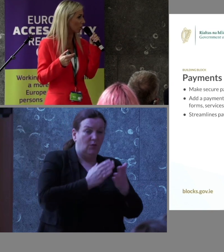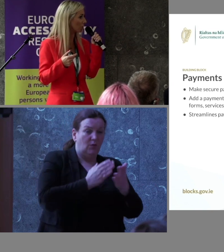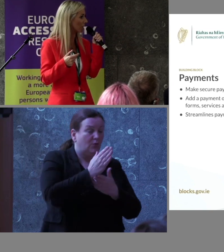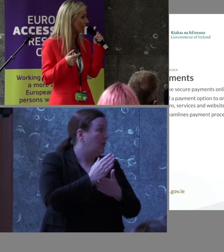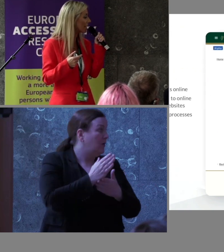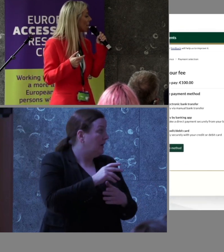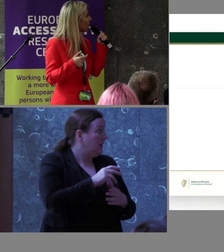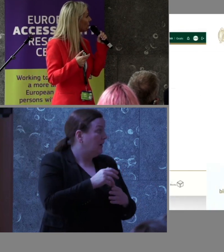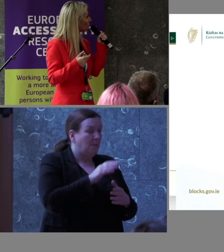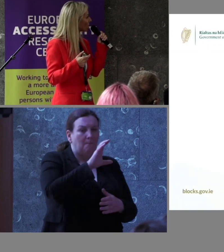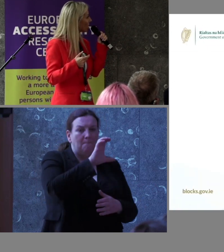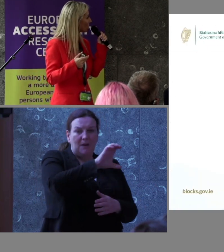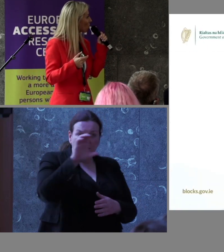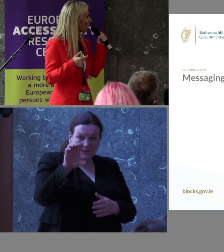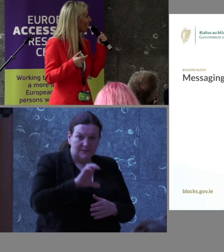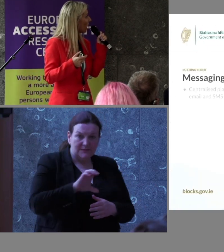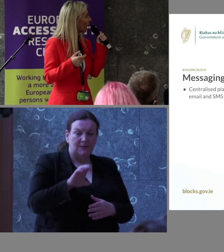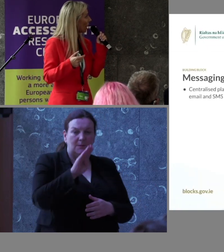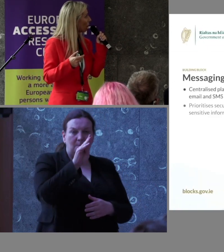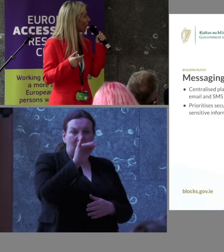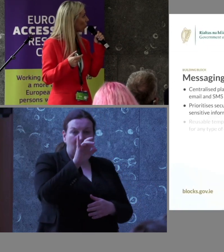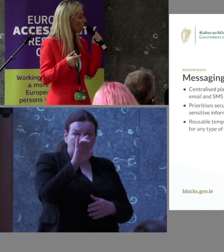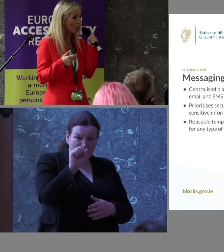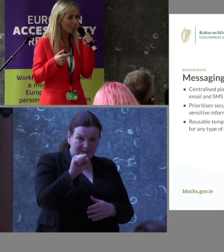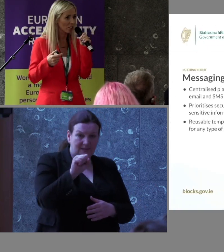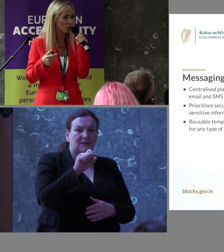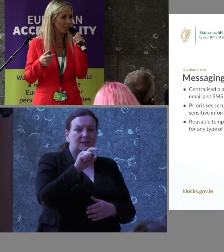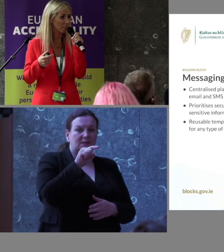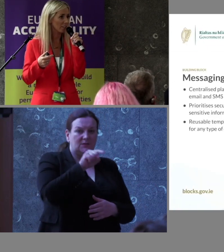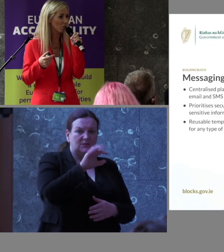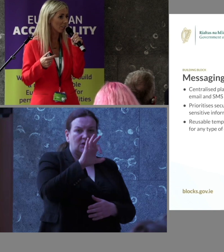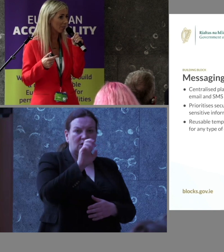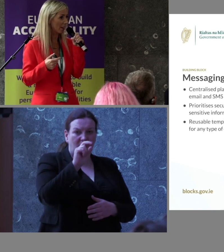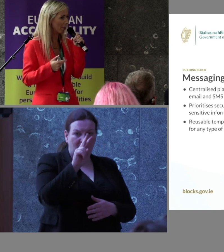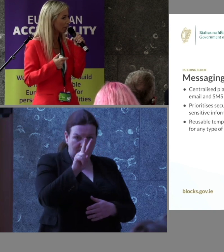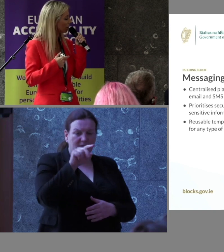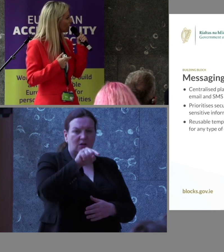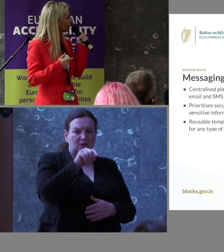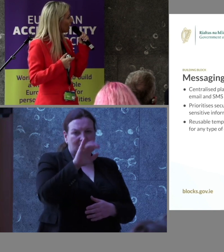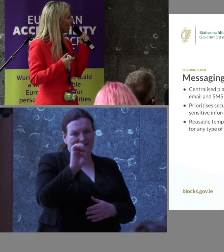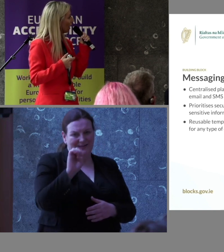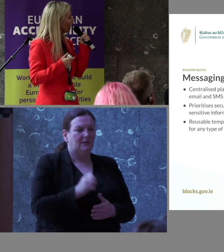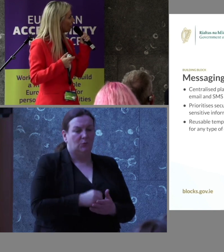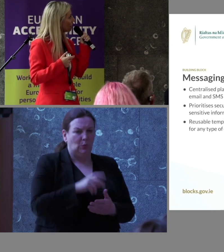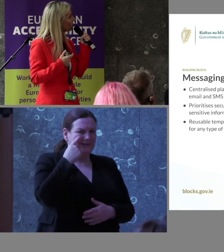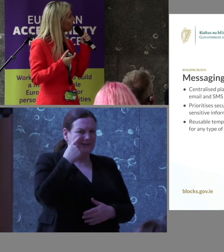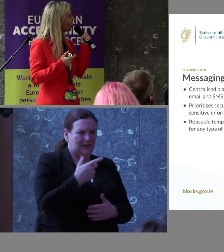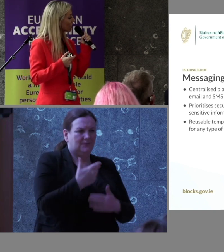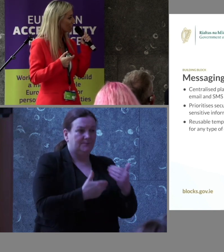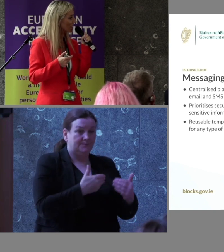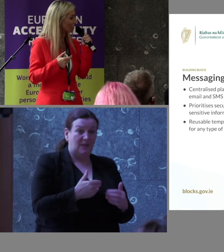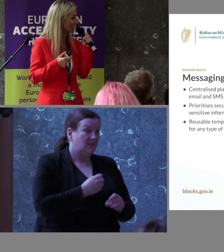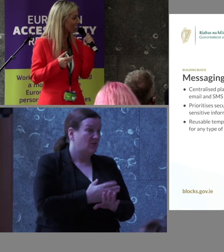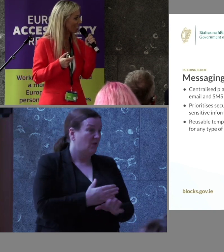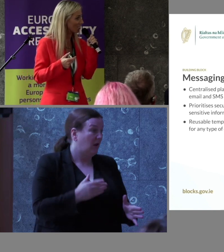blocks.gov.ie, if you want to learn more about what we're actually trying to achieve there, about the, and